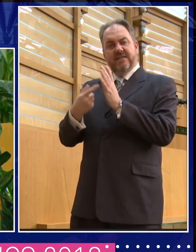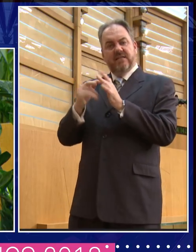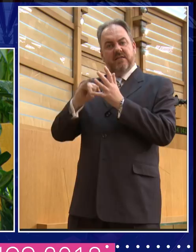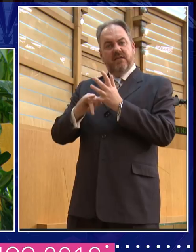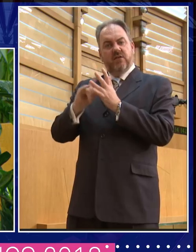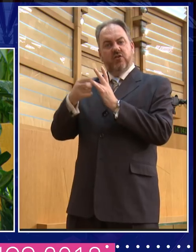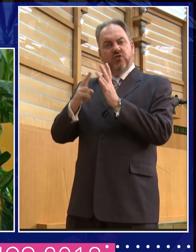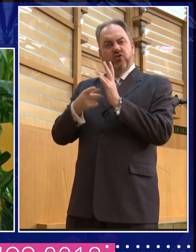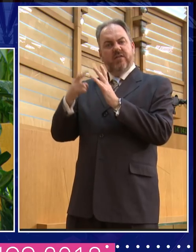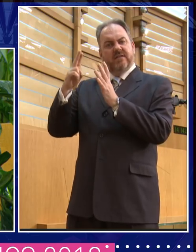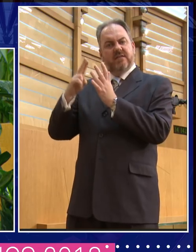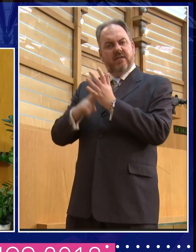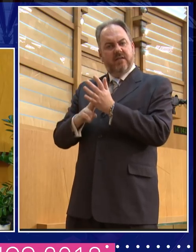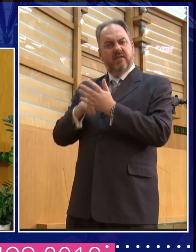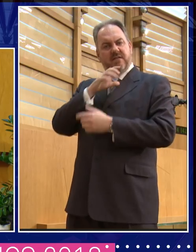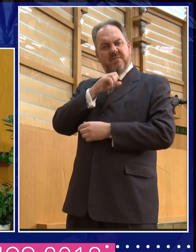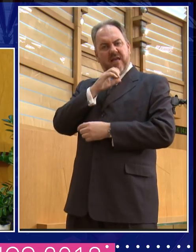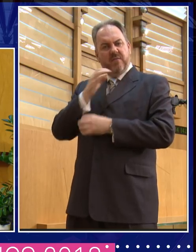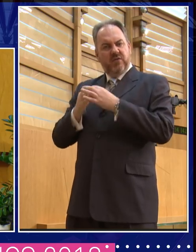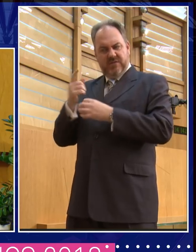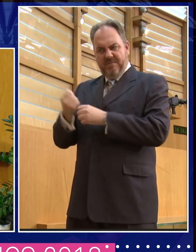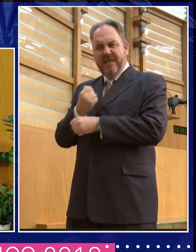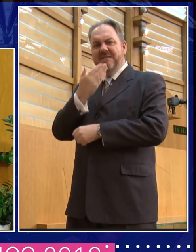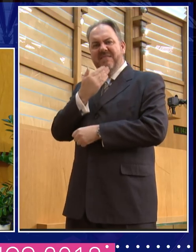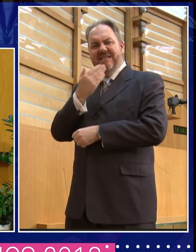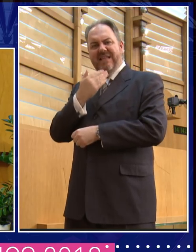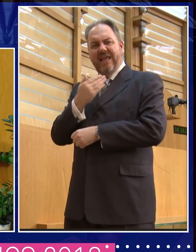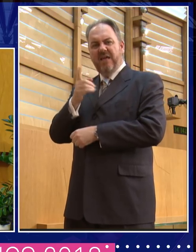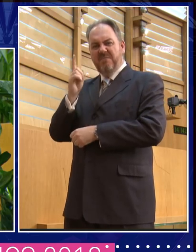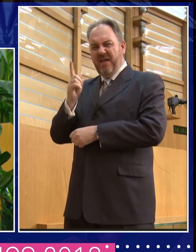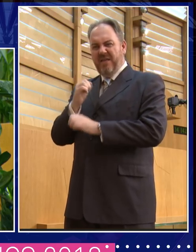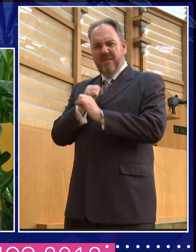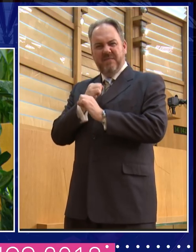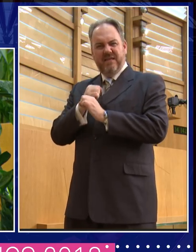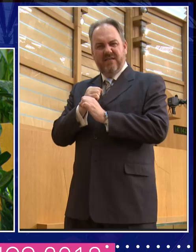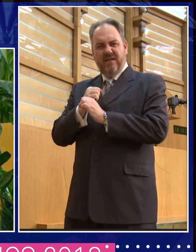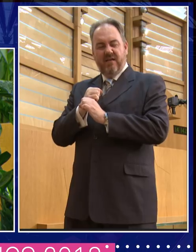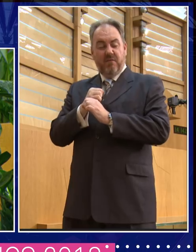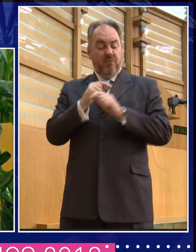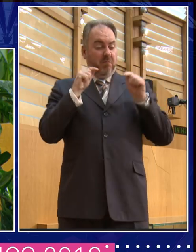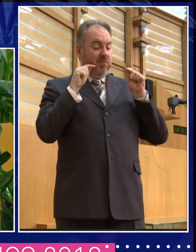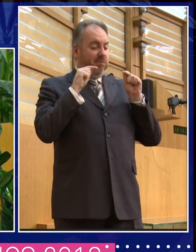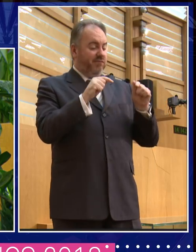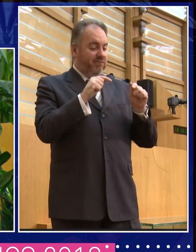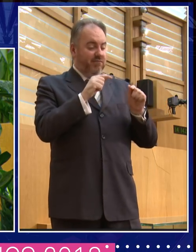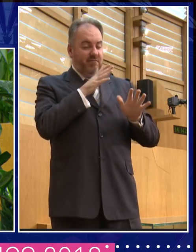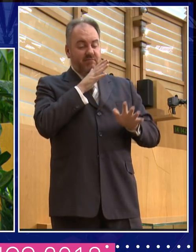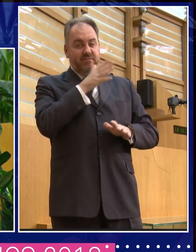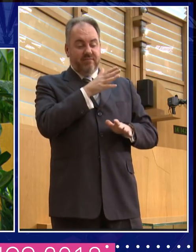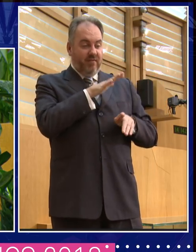policy was on something. And when you looked at how... There were total car crash radio interviews in both cases.